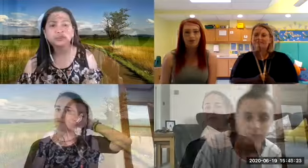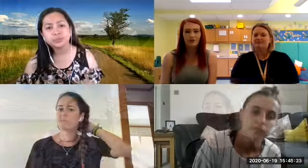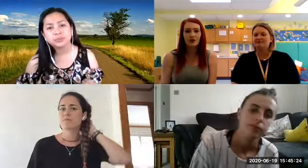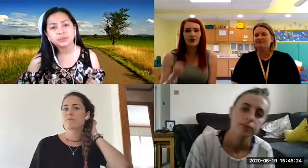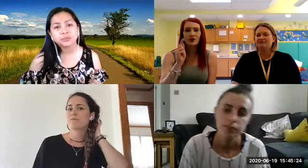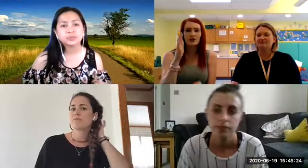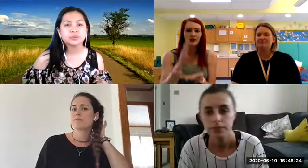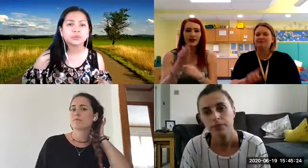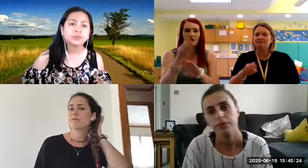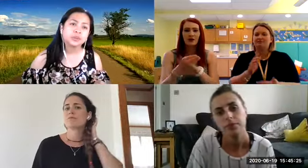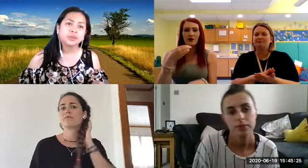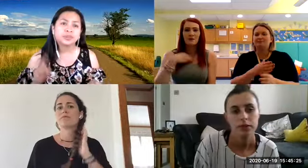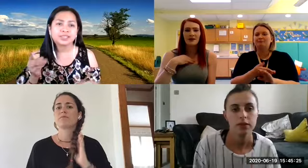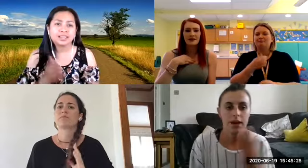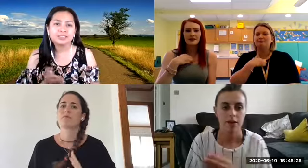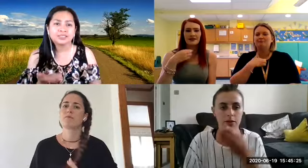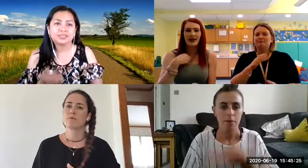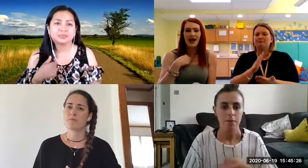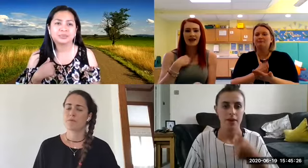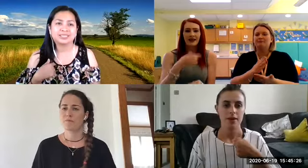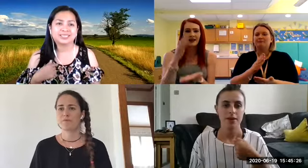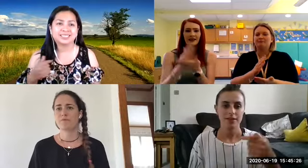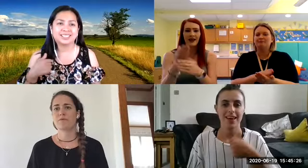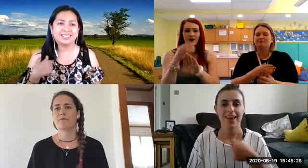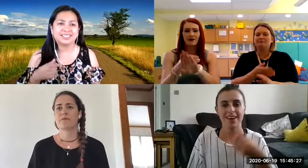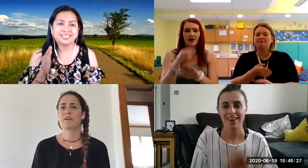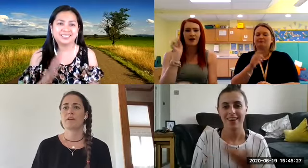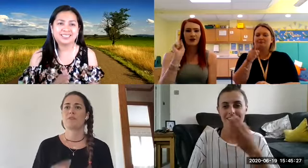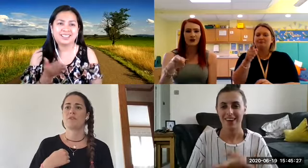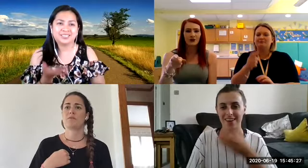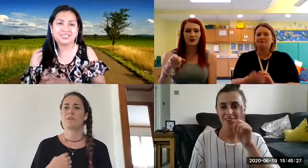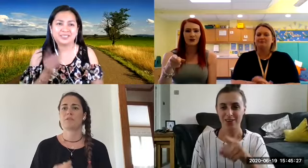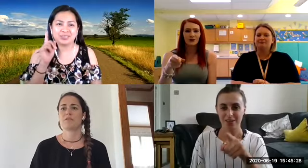You can count on me cause I can count on you